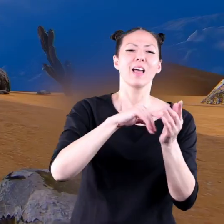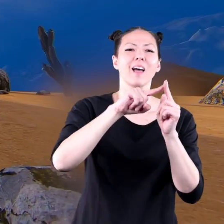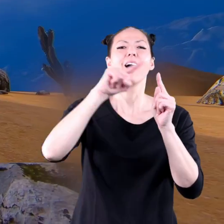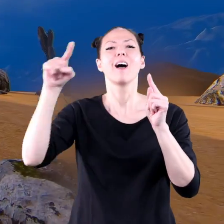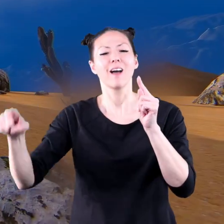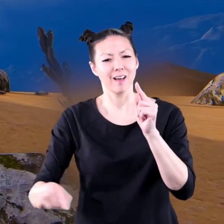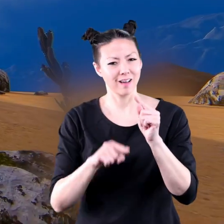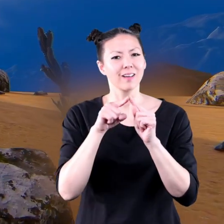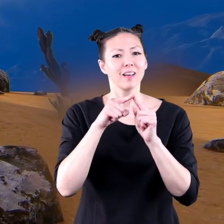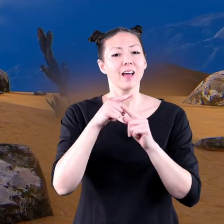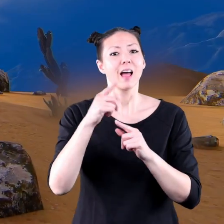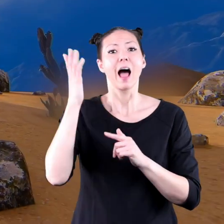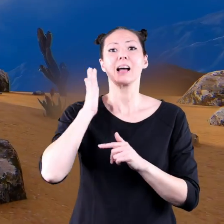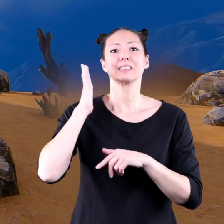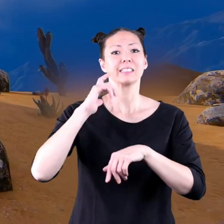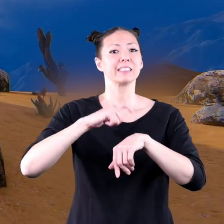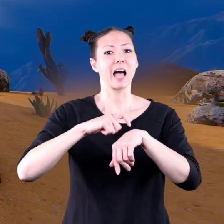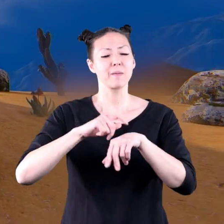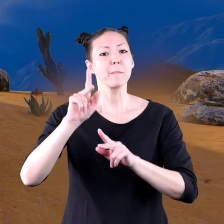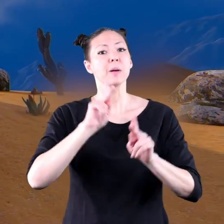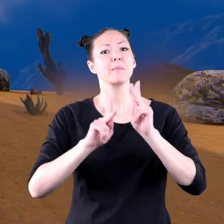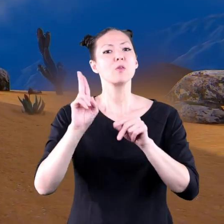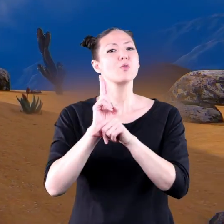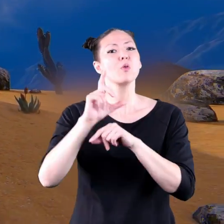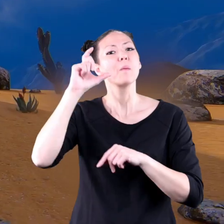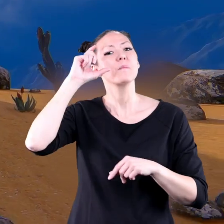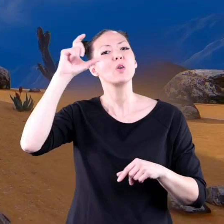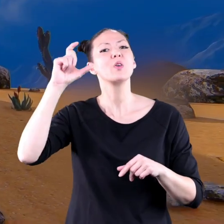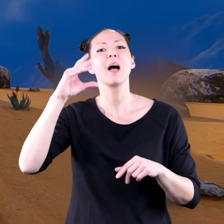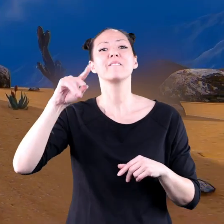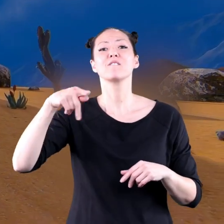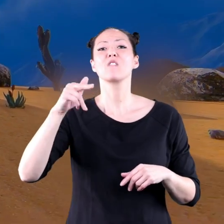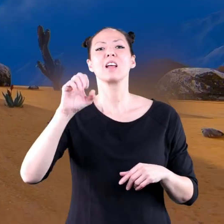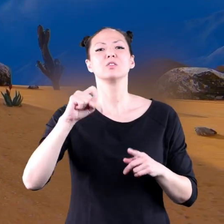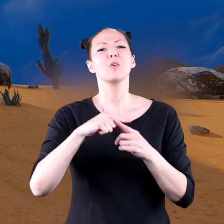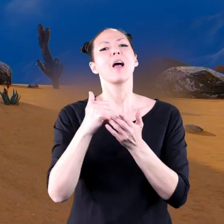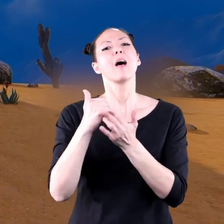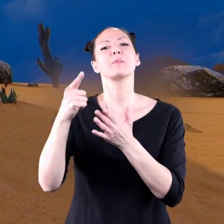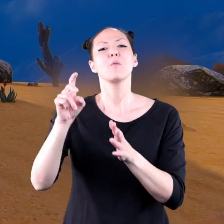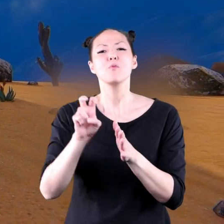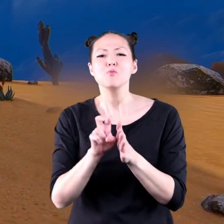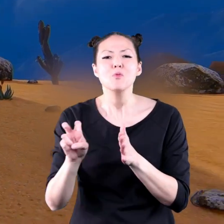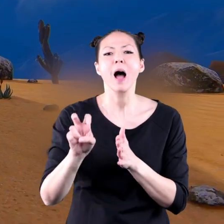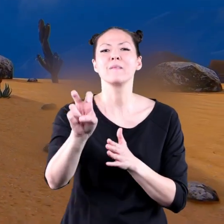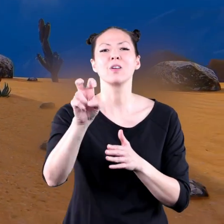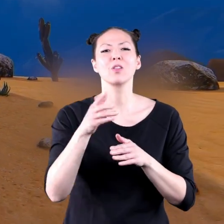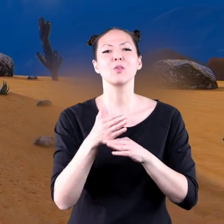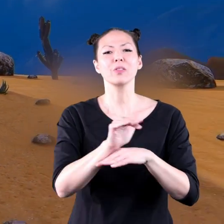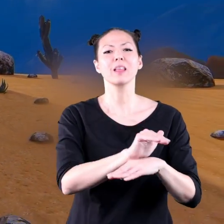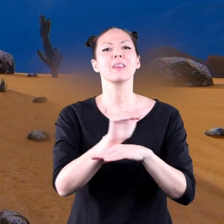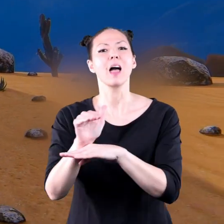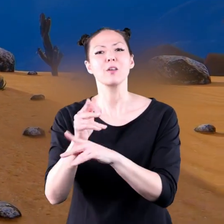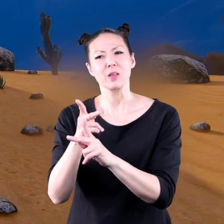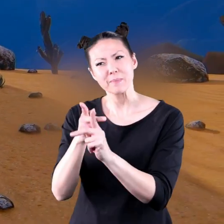ancient times people use the moon and its phases to help them travel at night and keep track of time